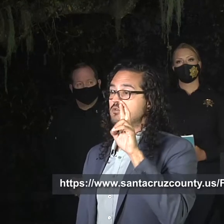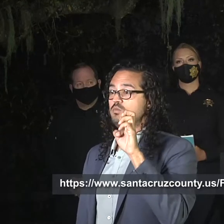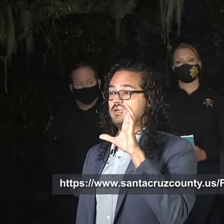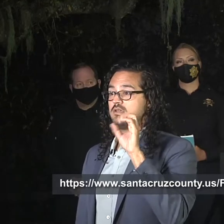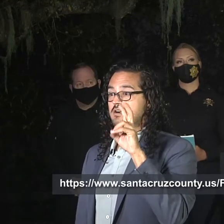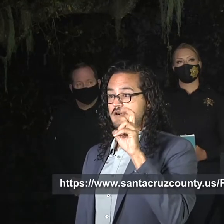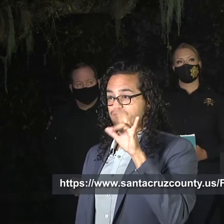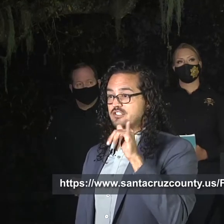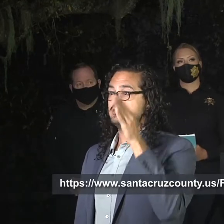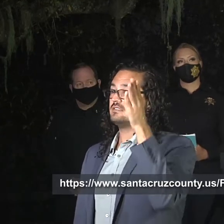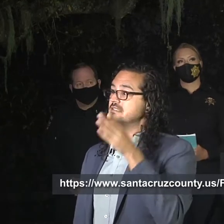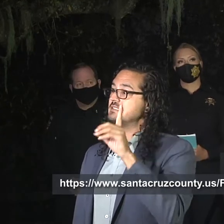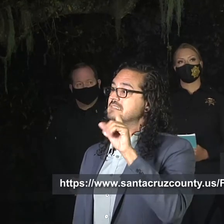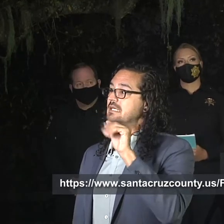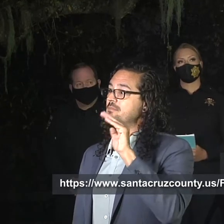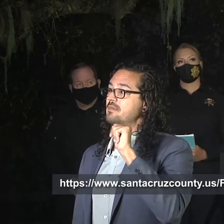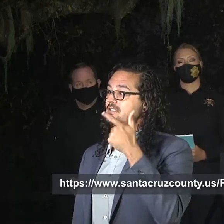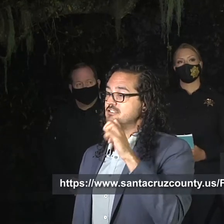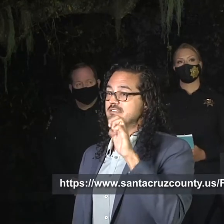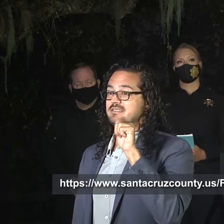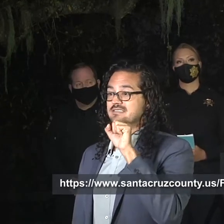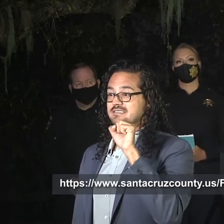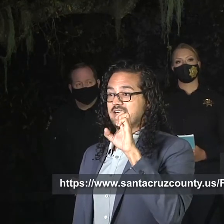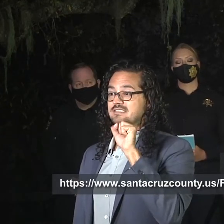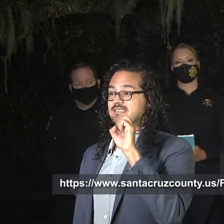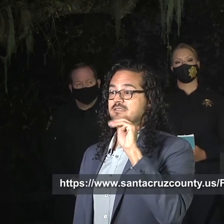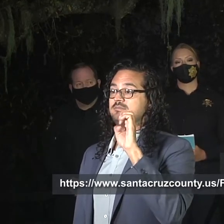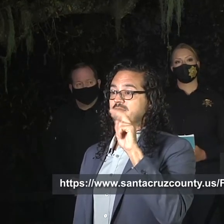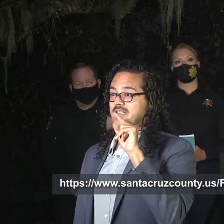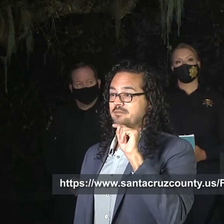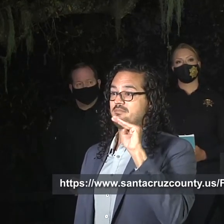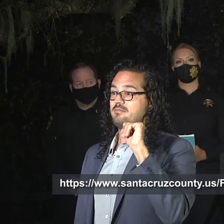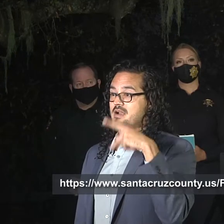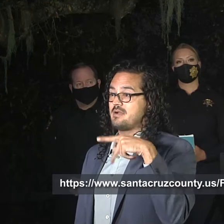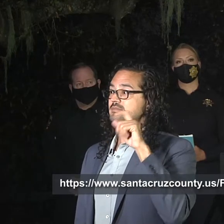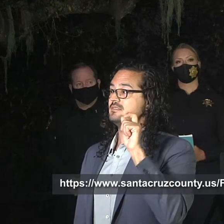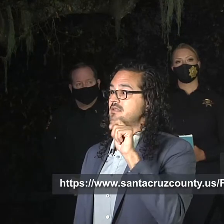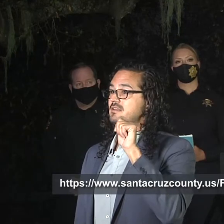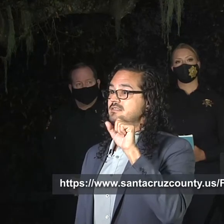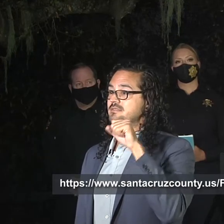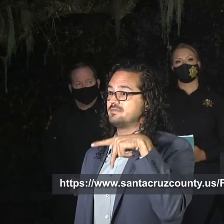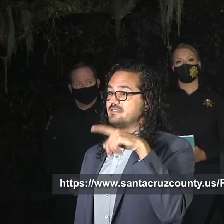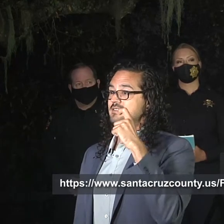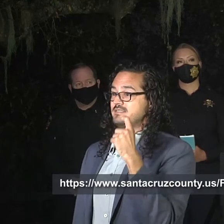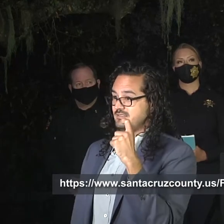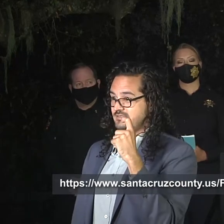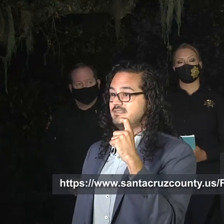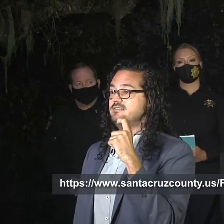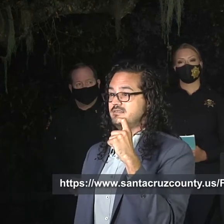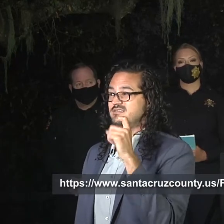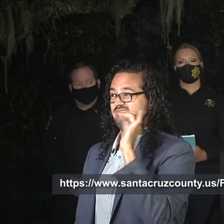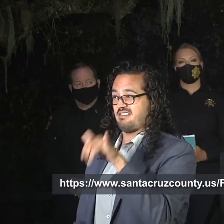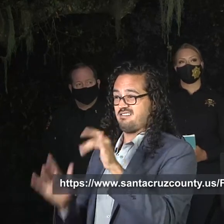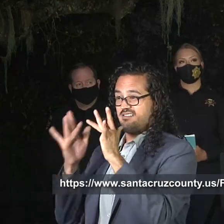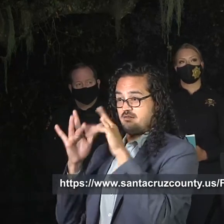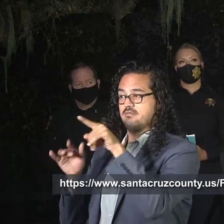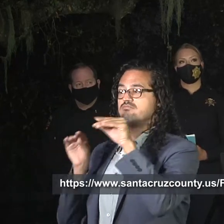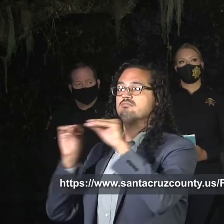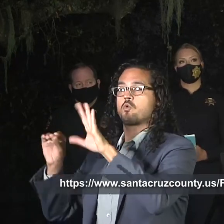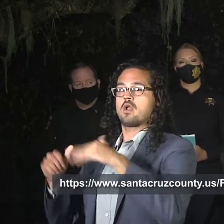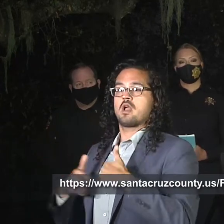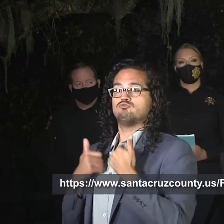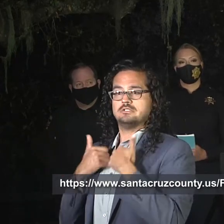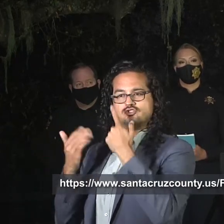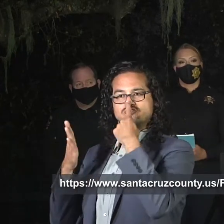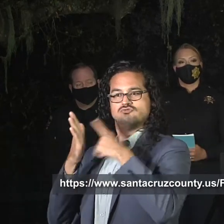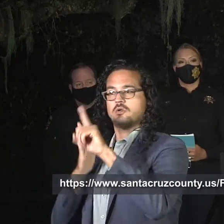ASPX. That's Santa Cruz County forward slash fire recovery slash damage assessment map dot